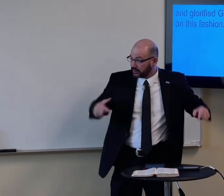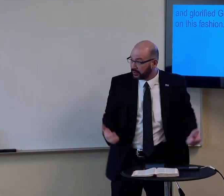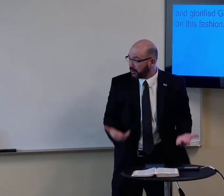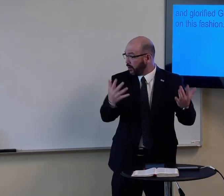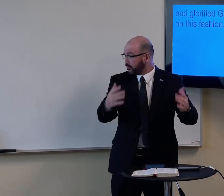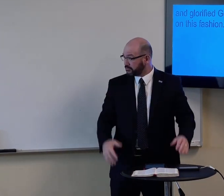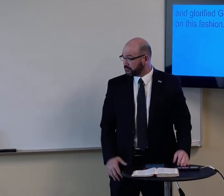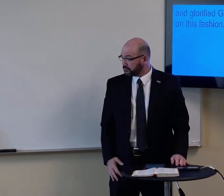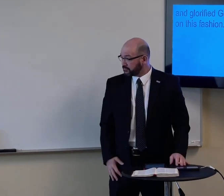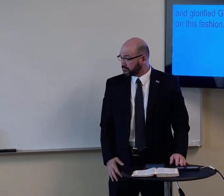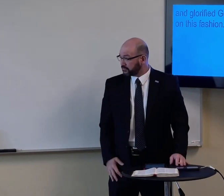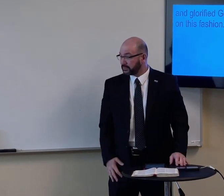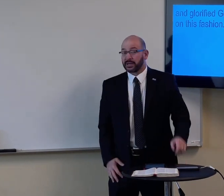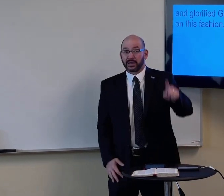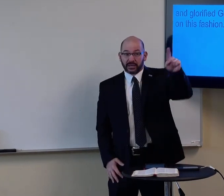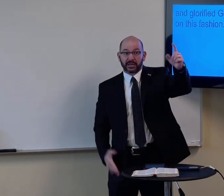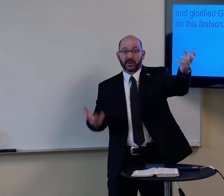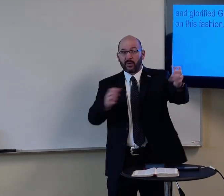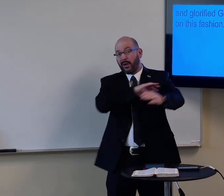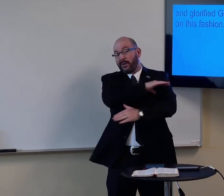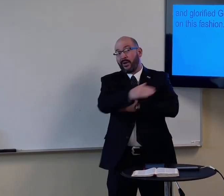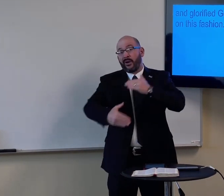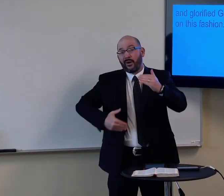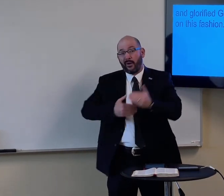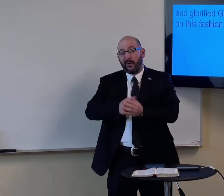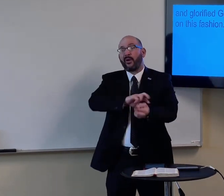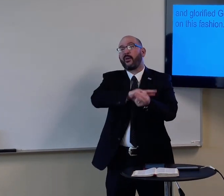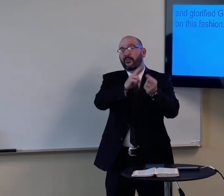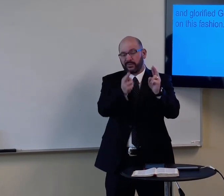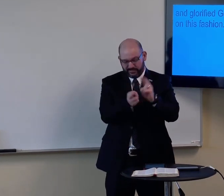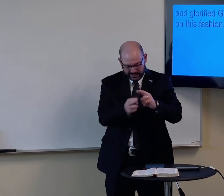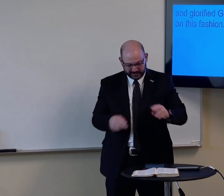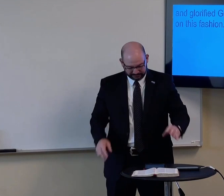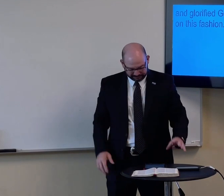God is not willing that any should perish. He wants all to repent.